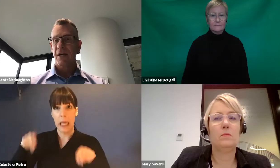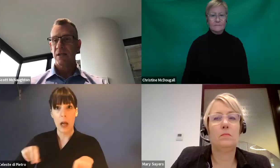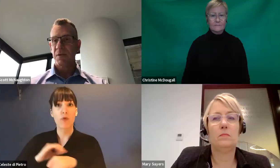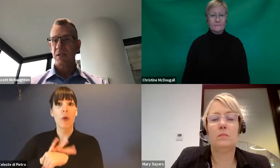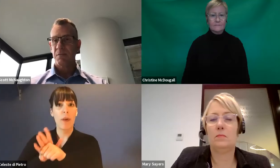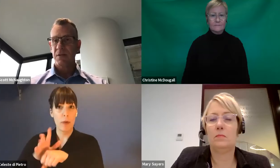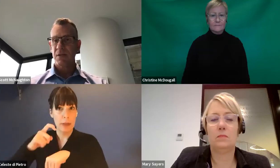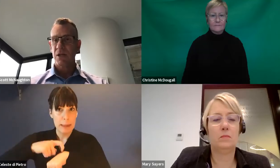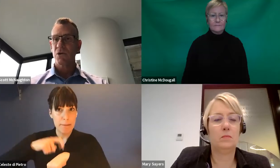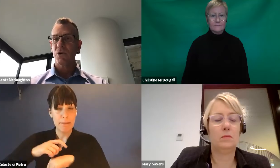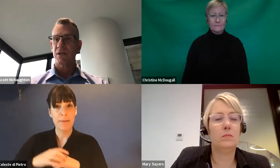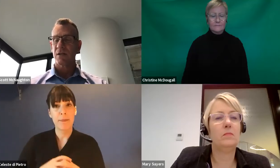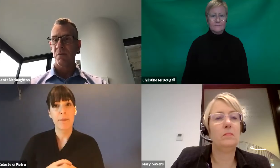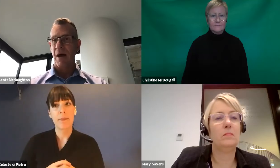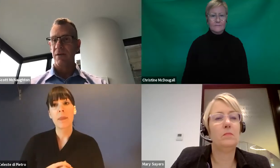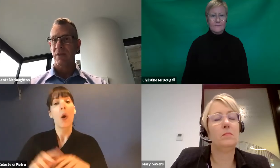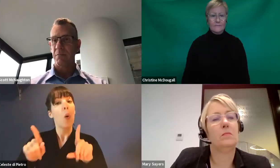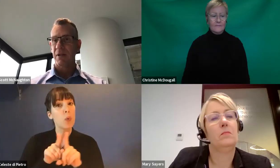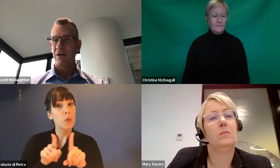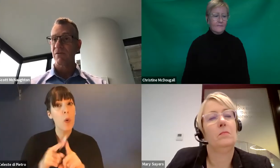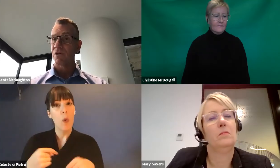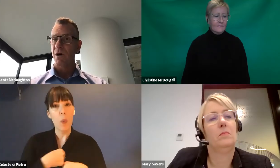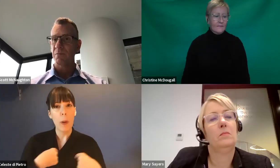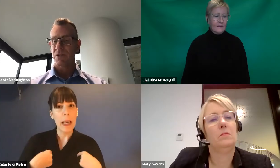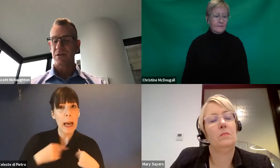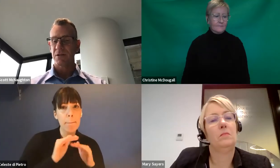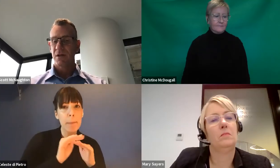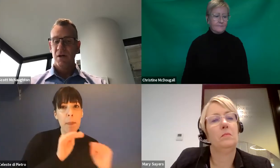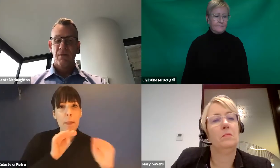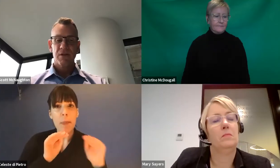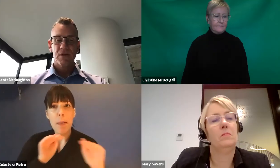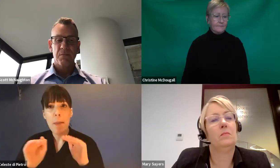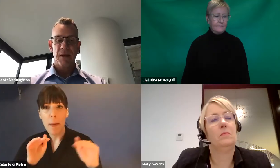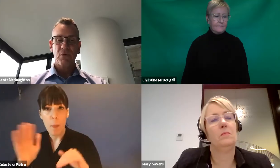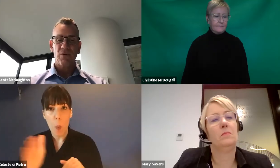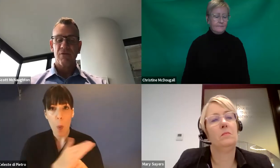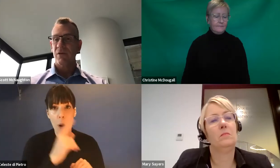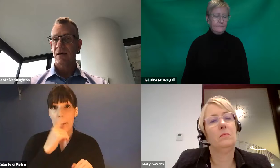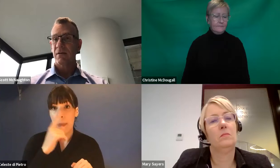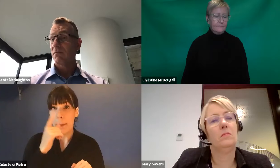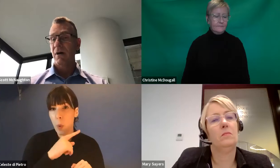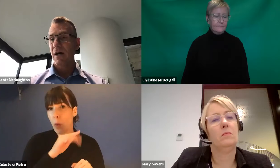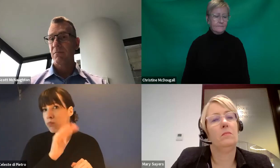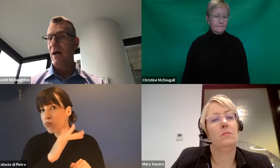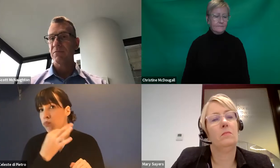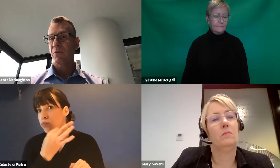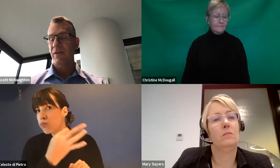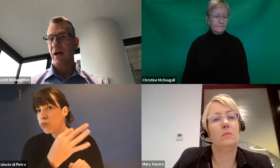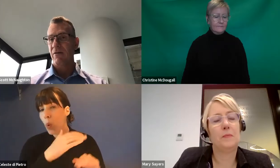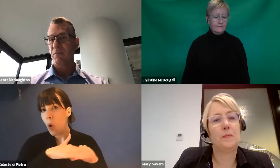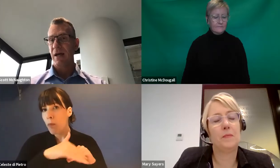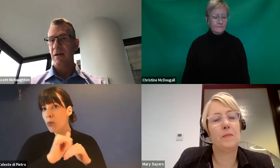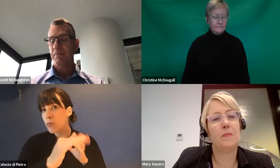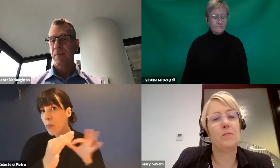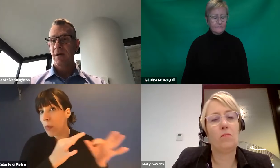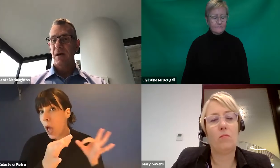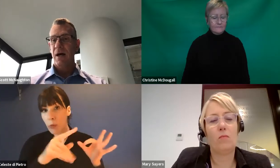contacting participants and talking to them about their plan review options. For some people, they're really comfortable with their